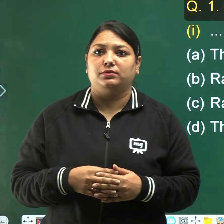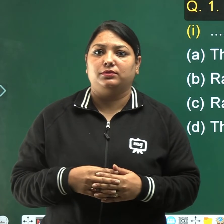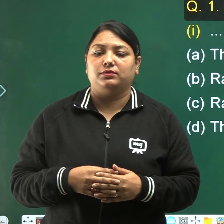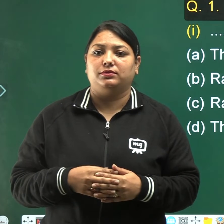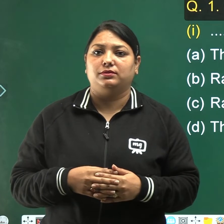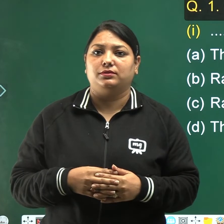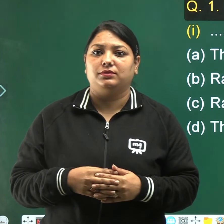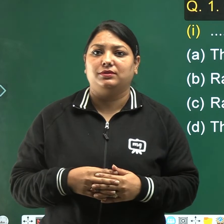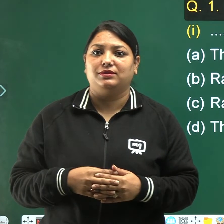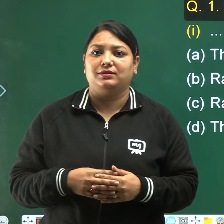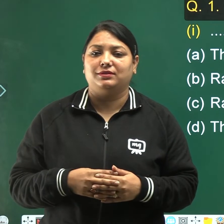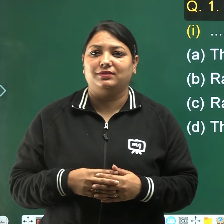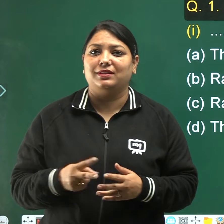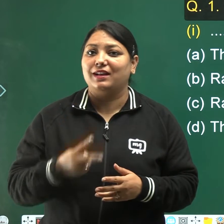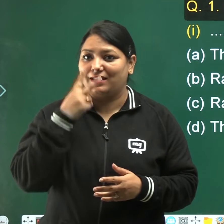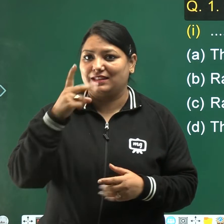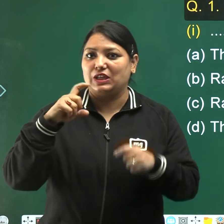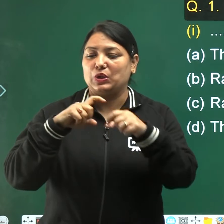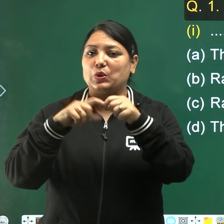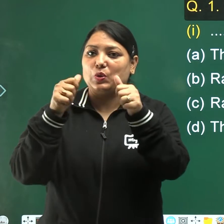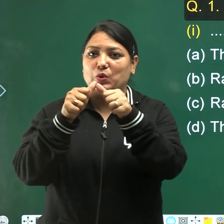Now, let us see the question answer of the chapter.